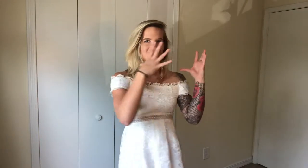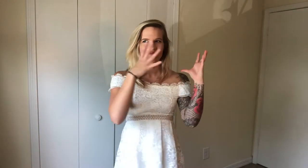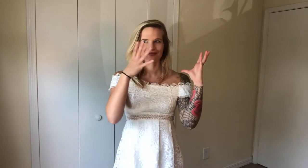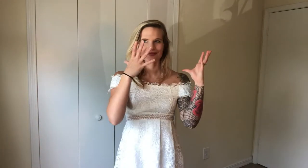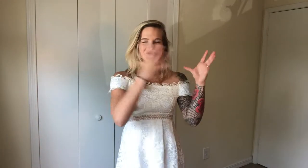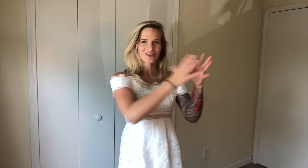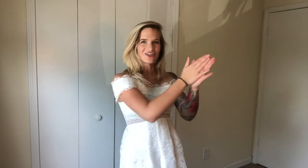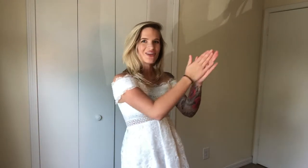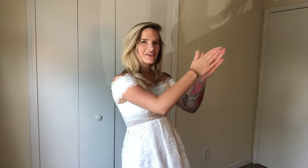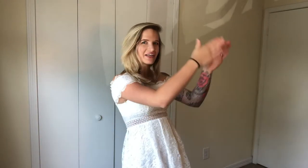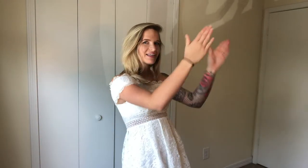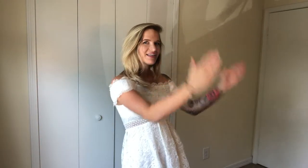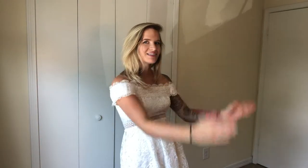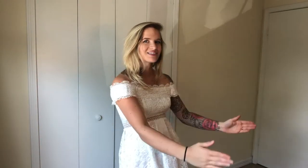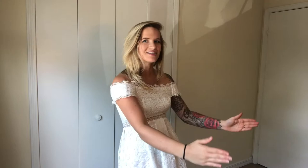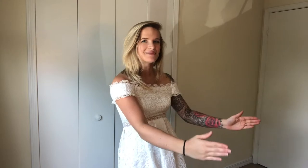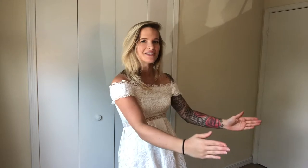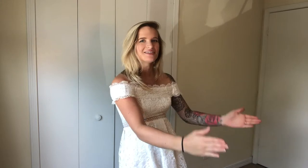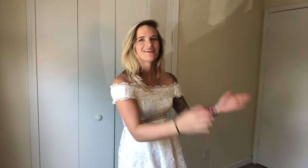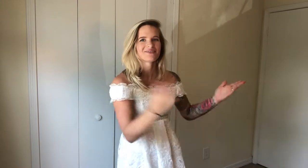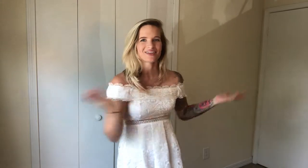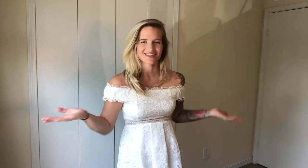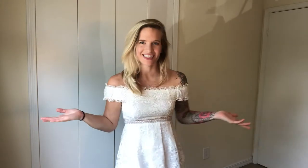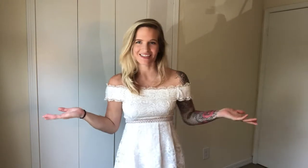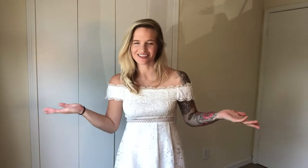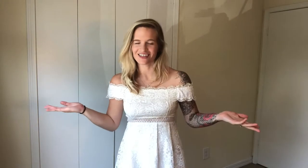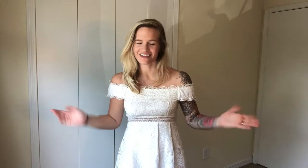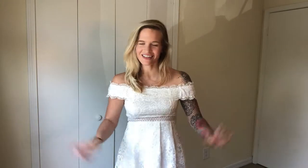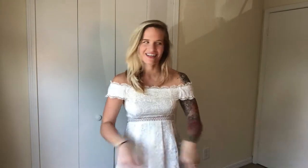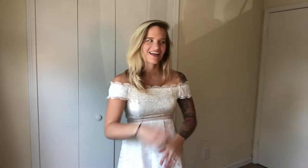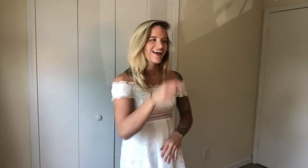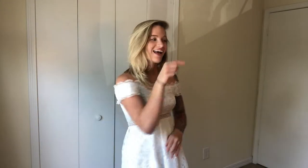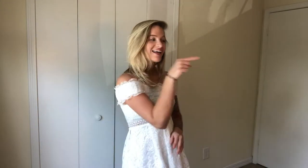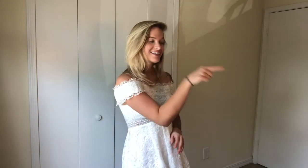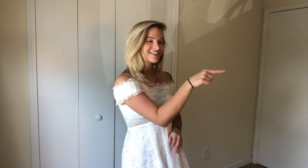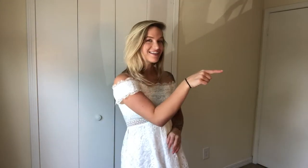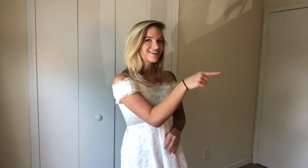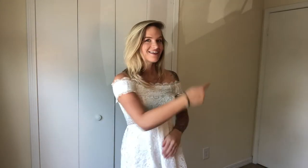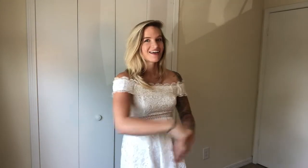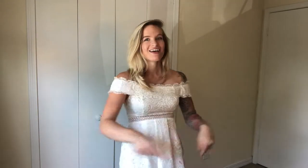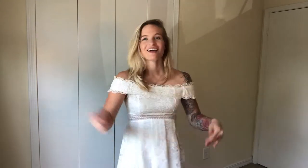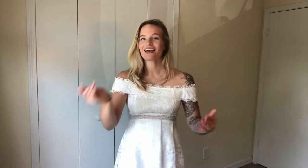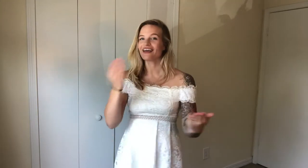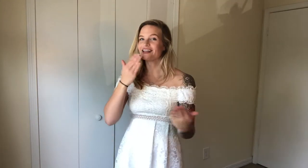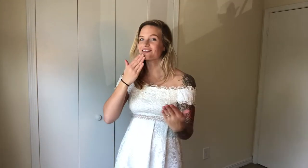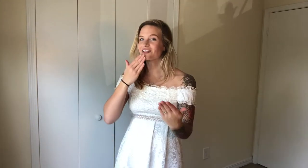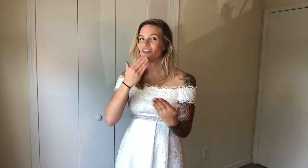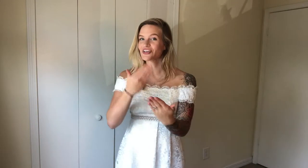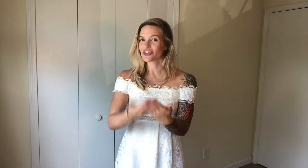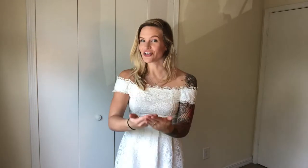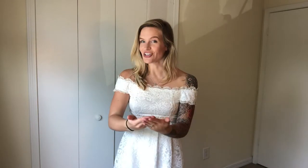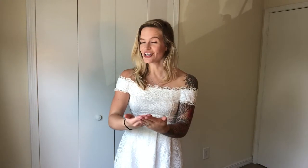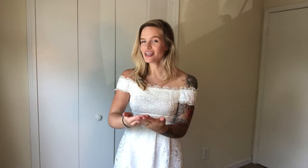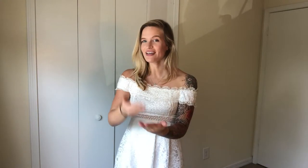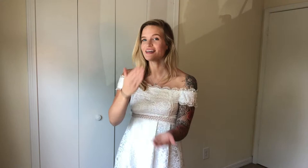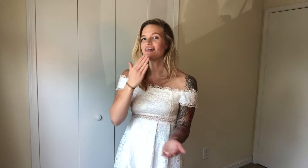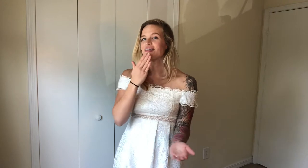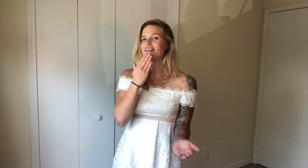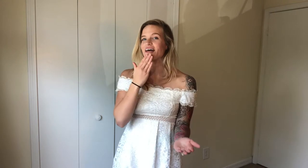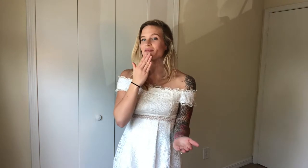where the he is going to be for the entire song. He is good. Tap